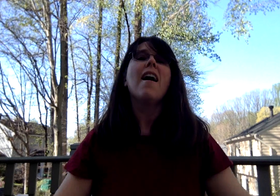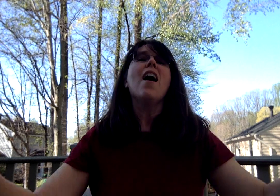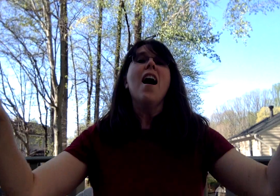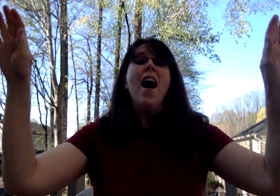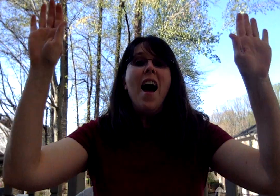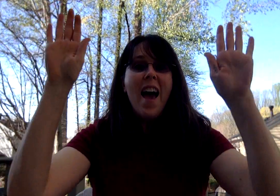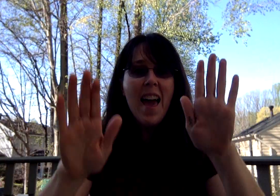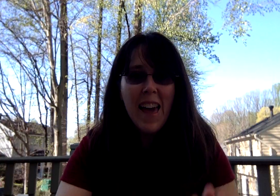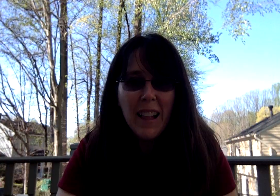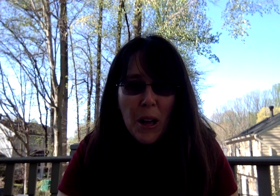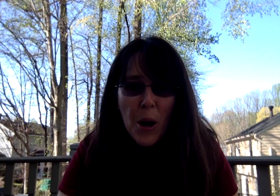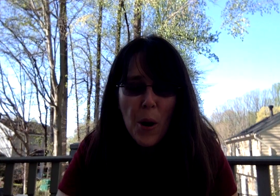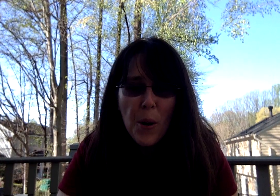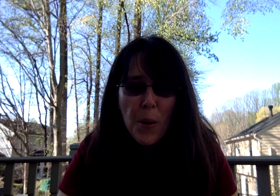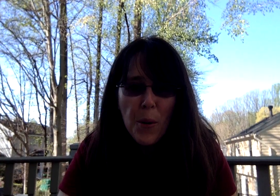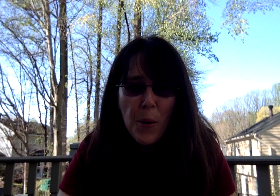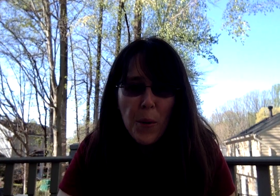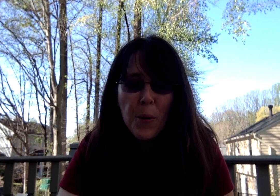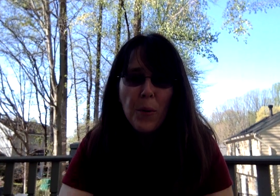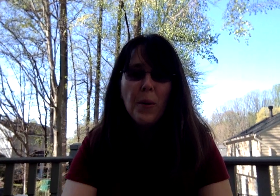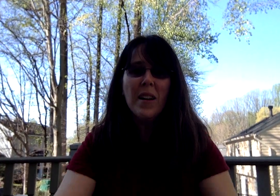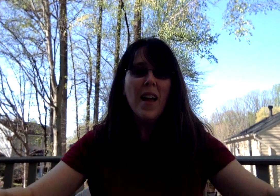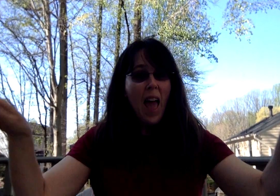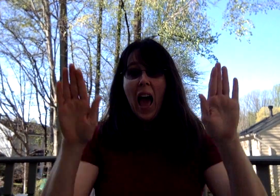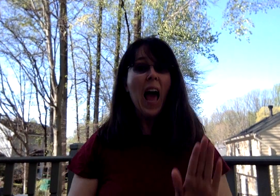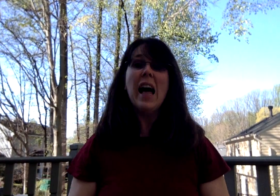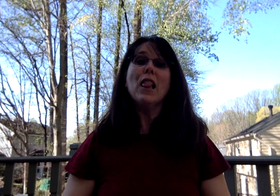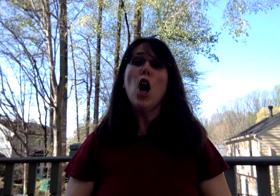Hello, hello,